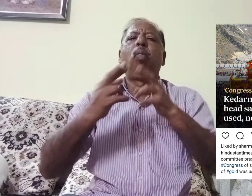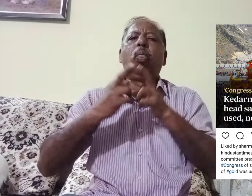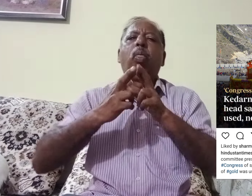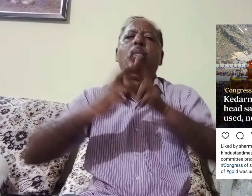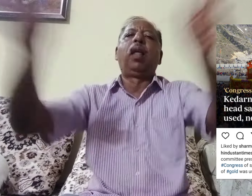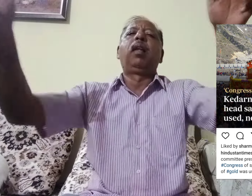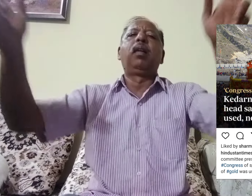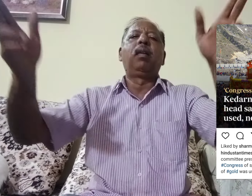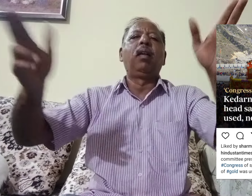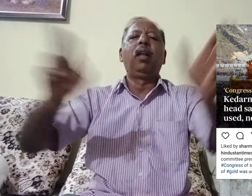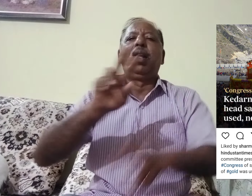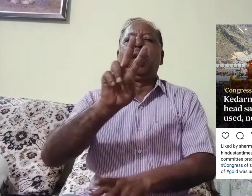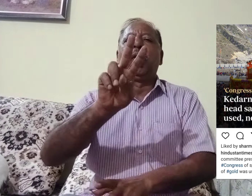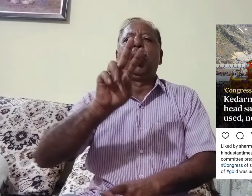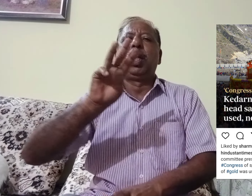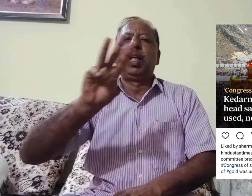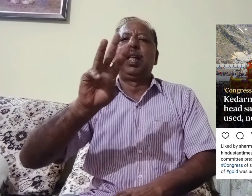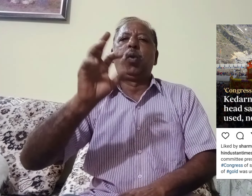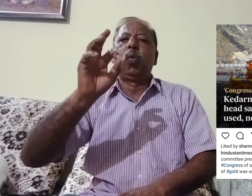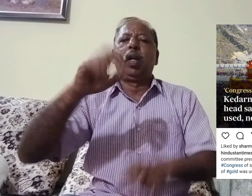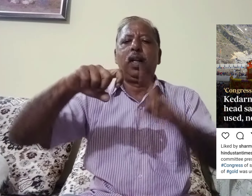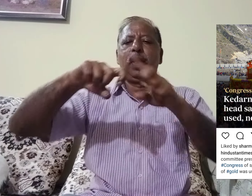No, no, no,